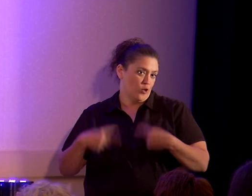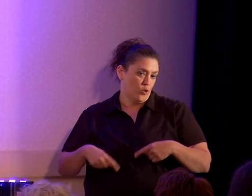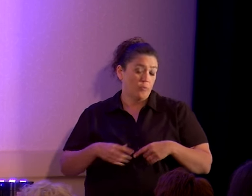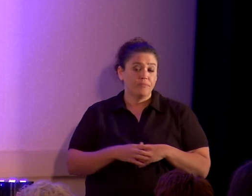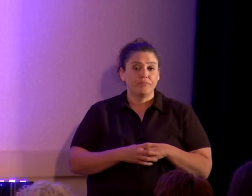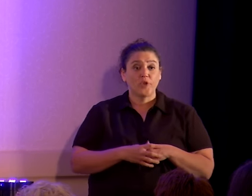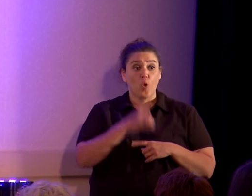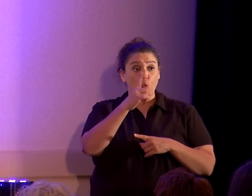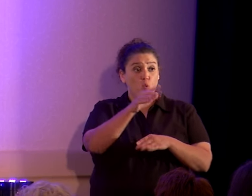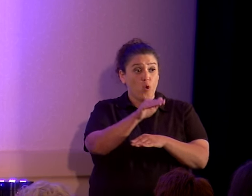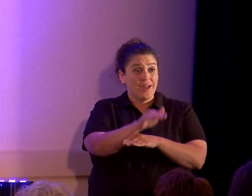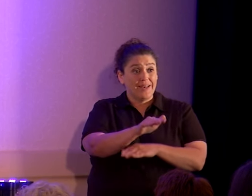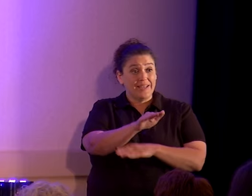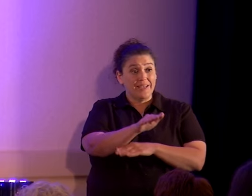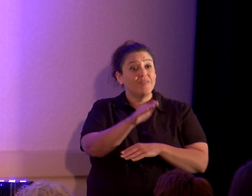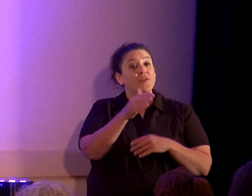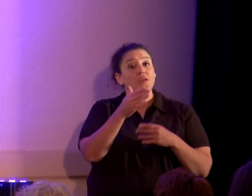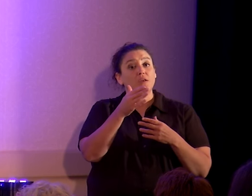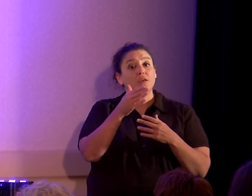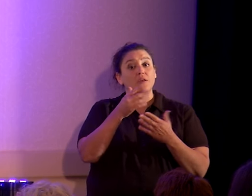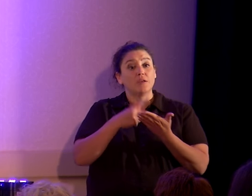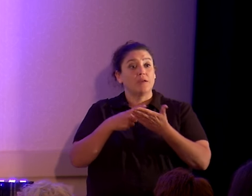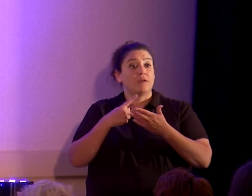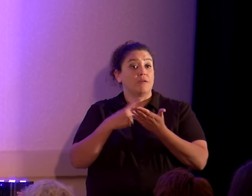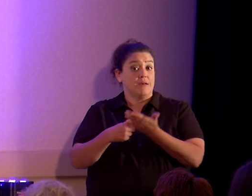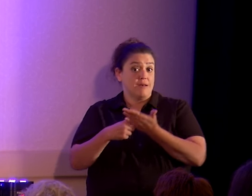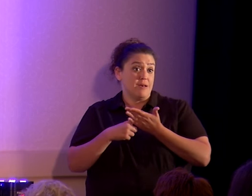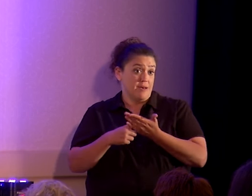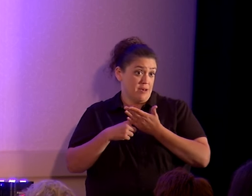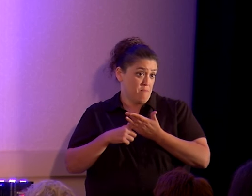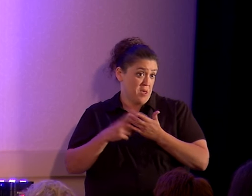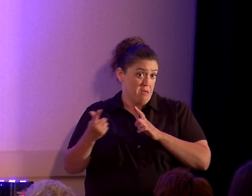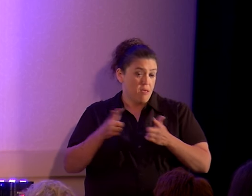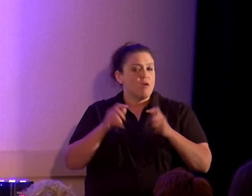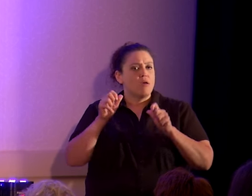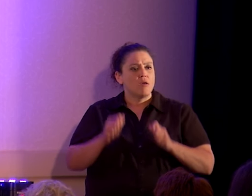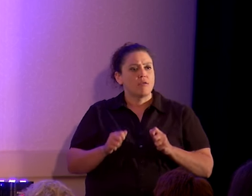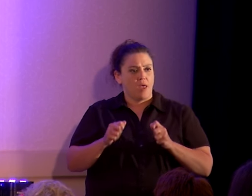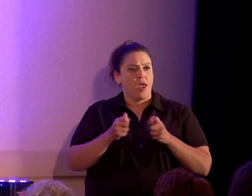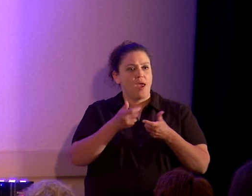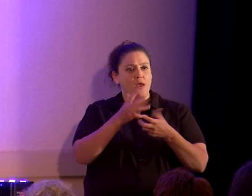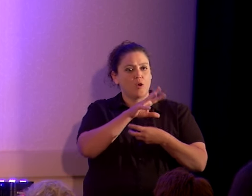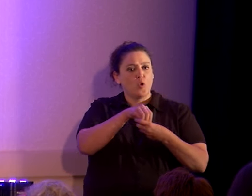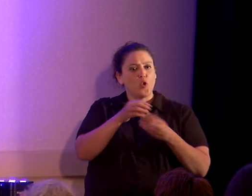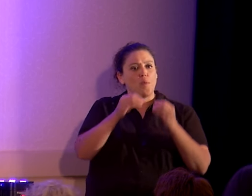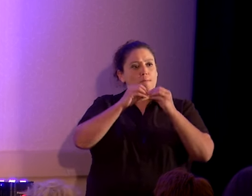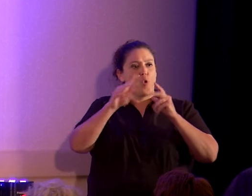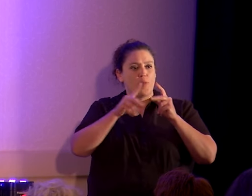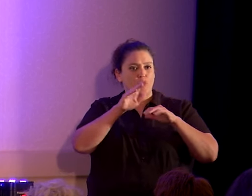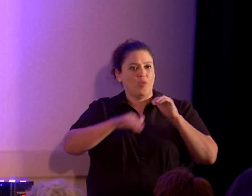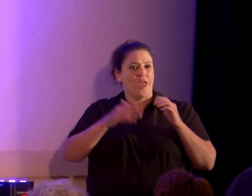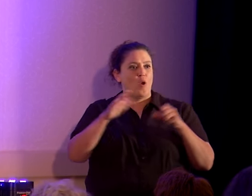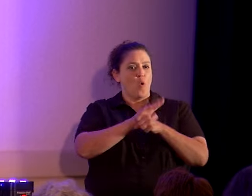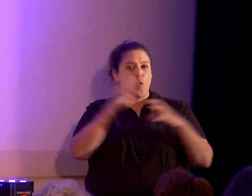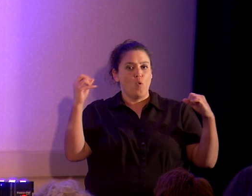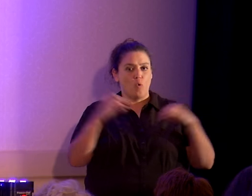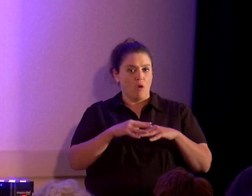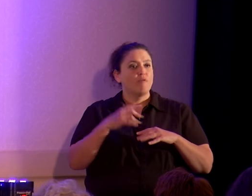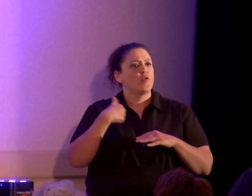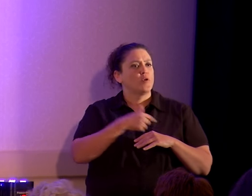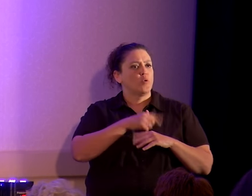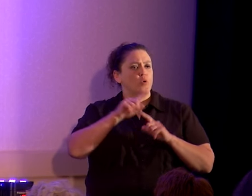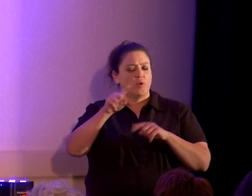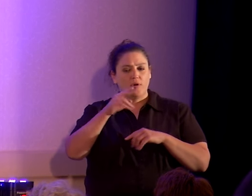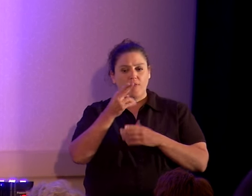can potentially draw more than an entire conference. Seth and Arne and I are on this Unholy Trinity tour,